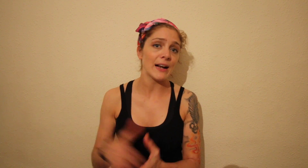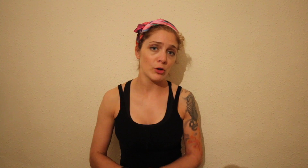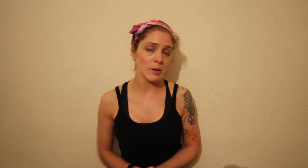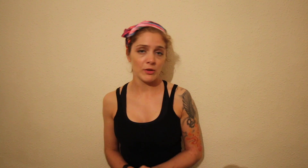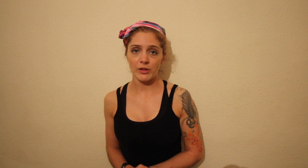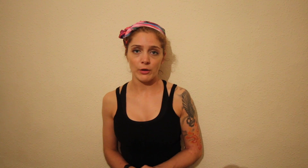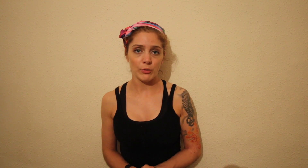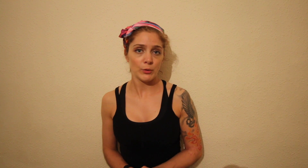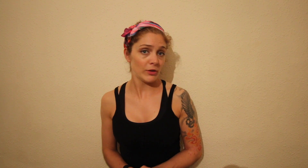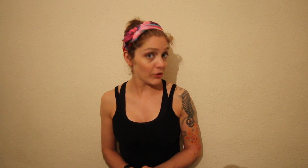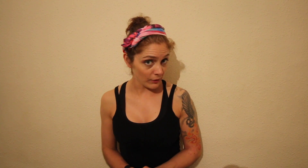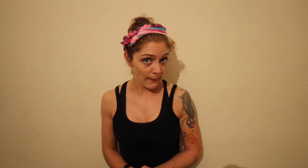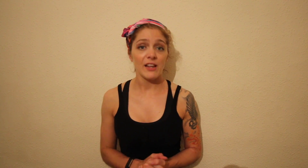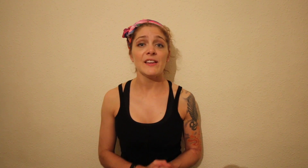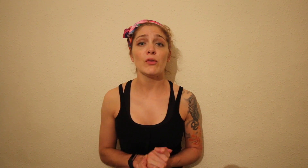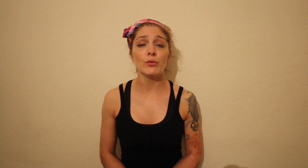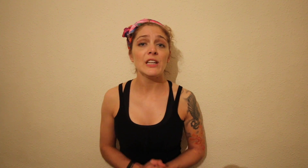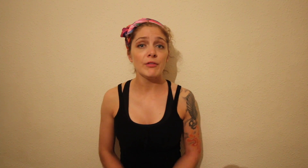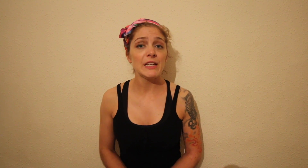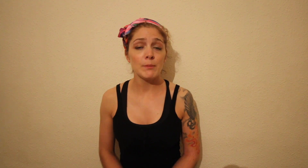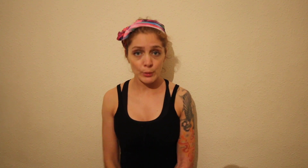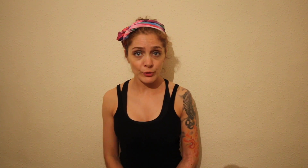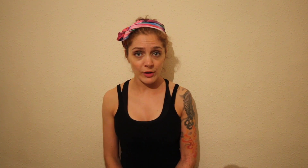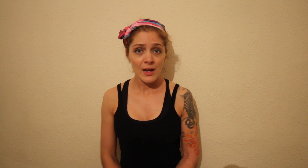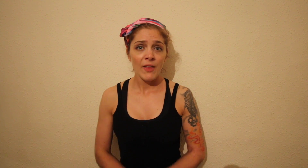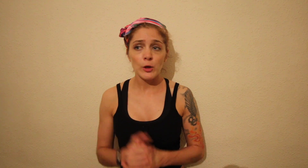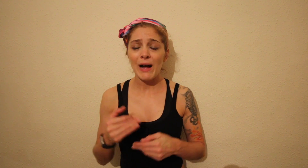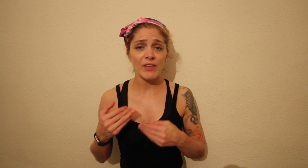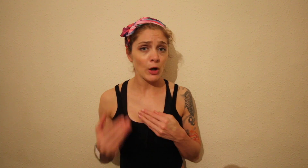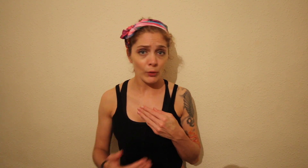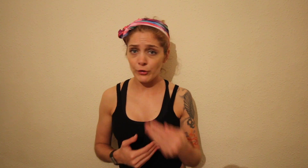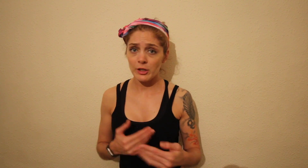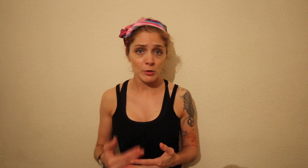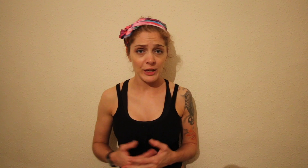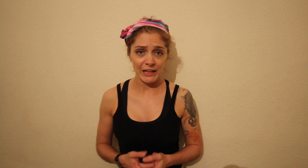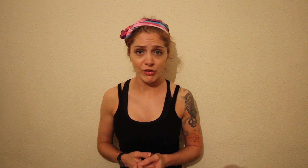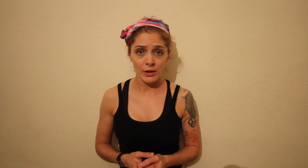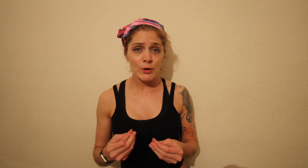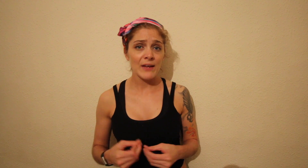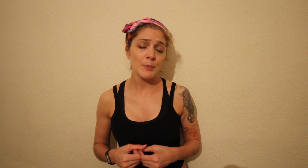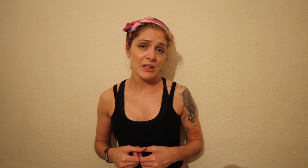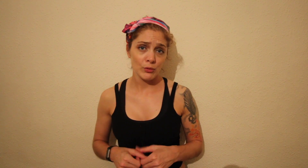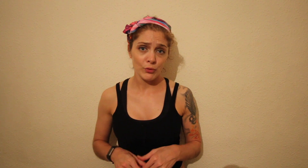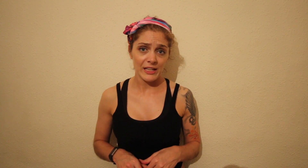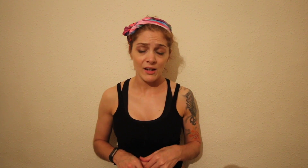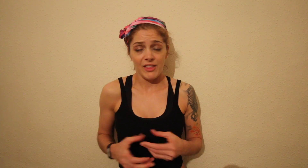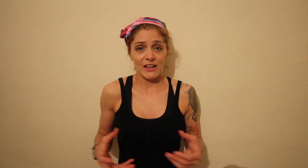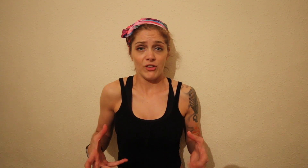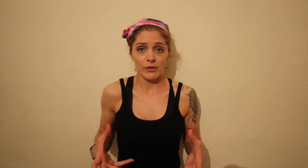equipment to go to in order to do that and I think that's really really important that you have that constant communication. If you have a personal trainer that just